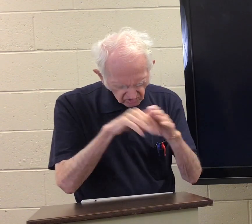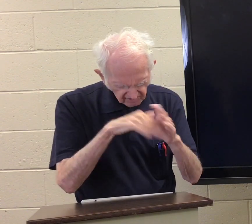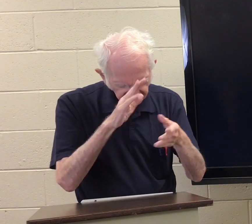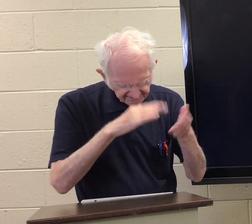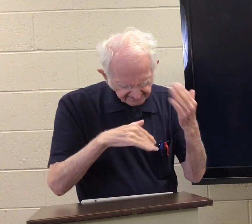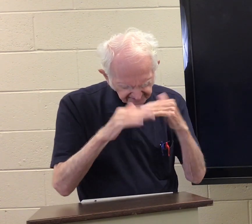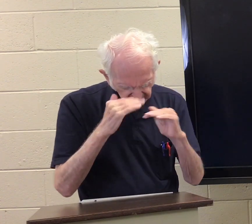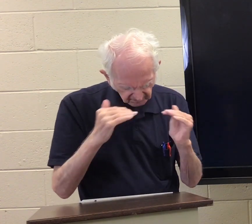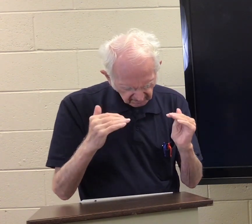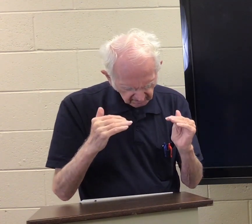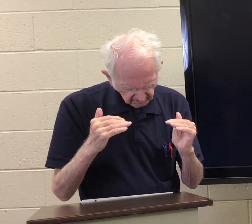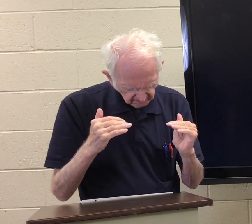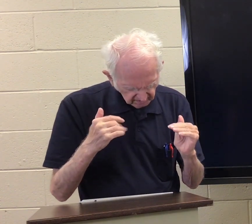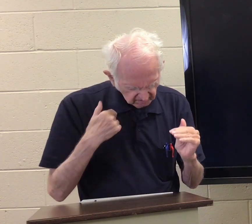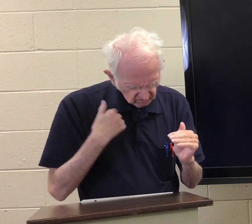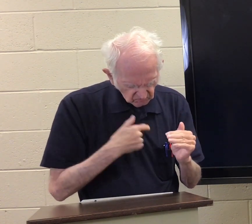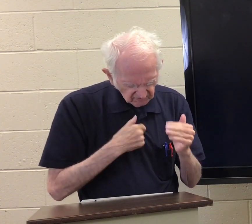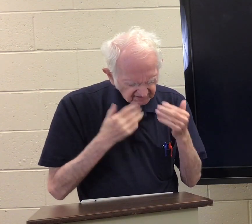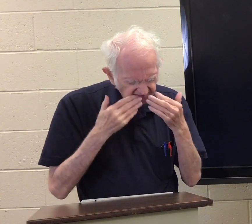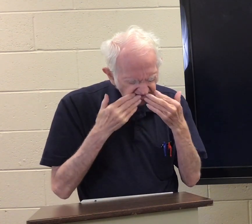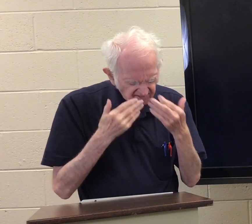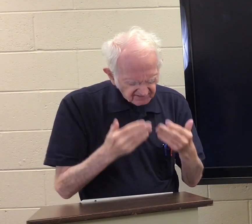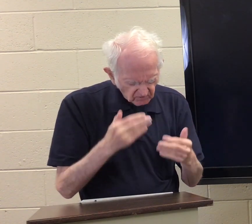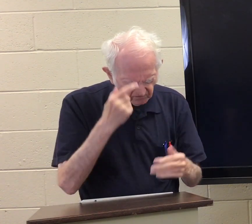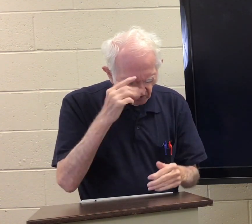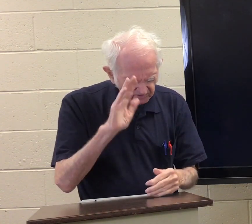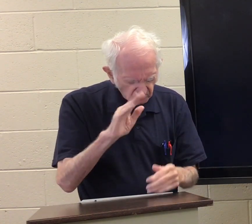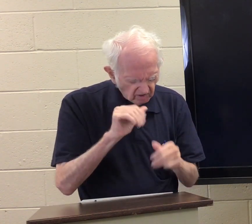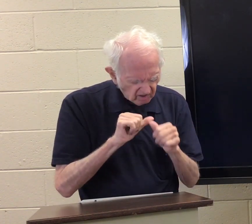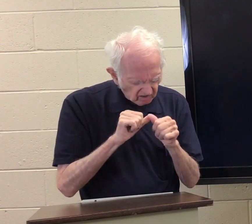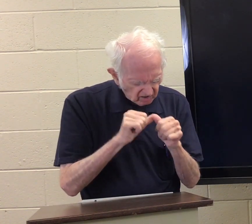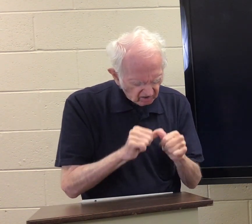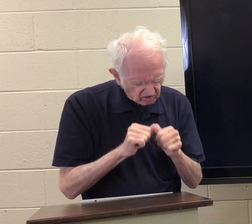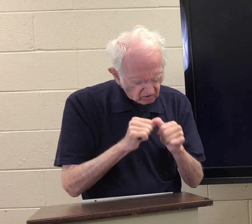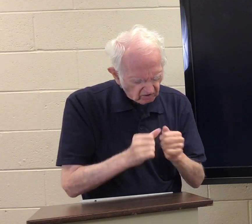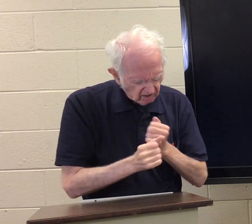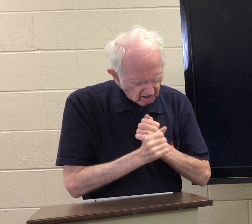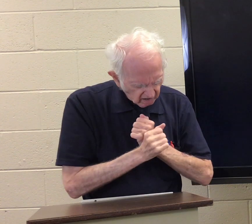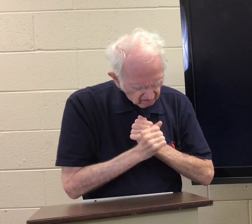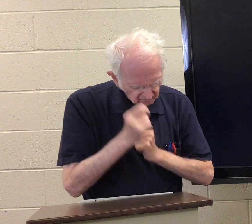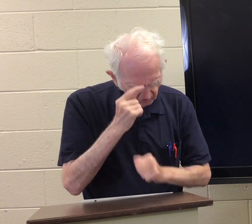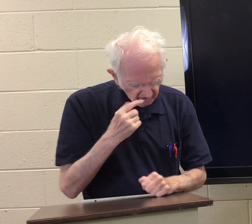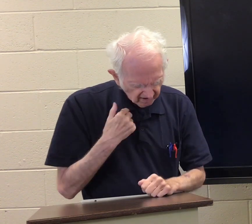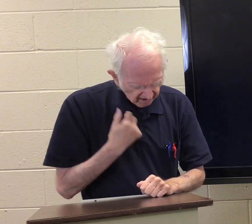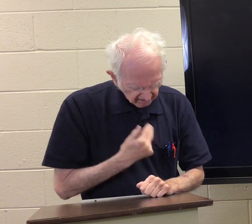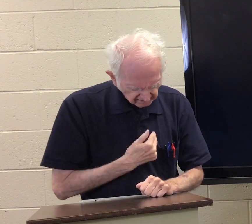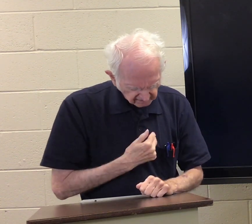Father in heaven, we thank you for your continued love for us.